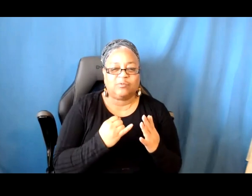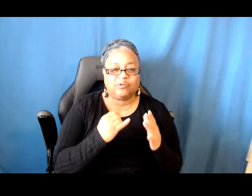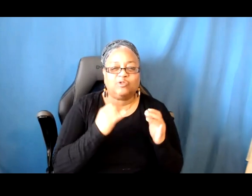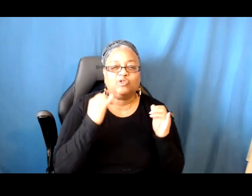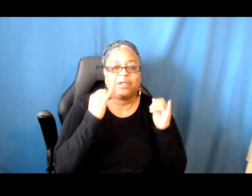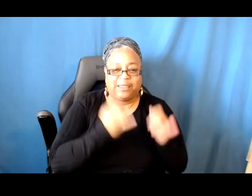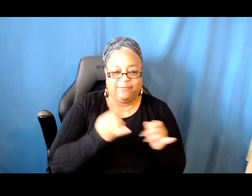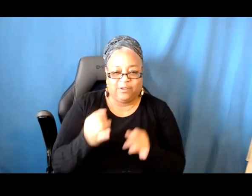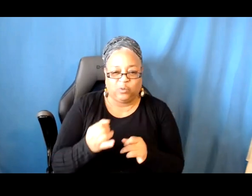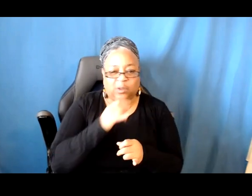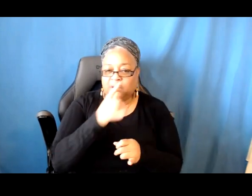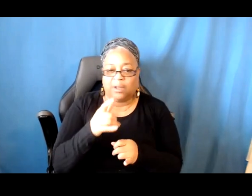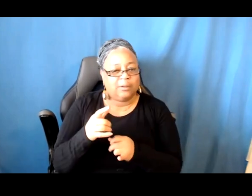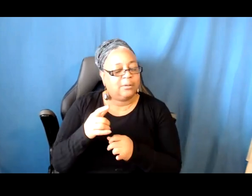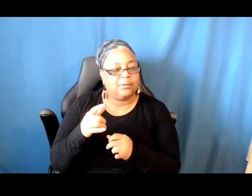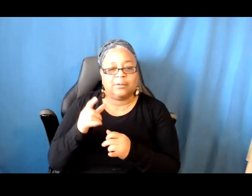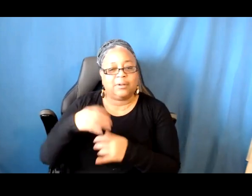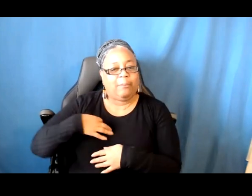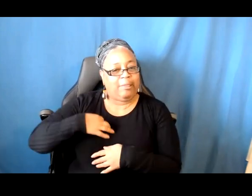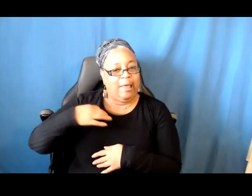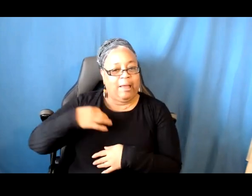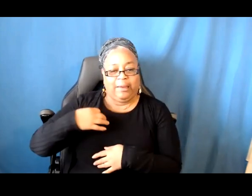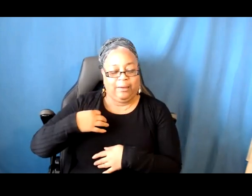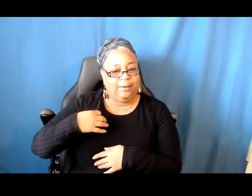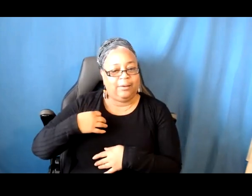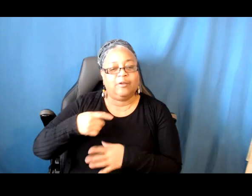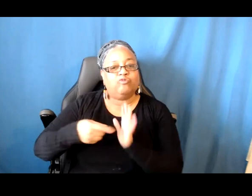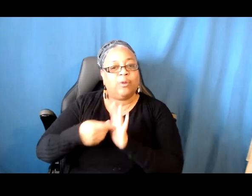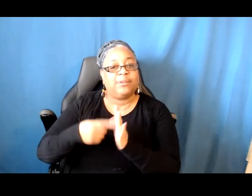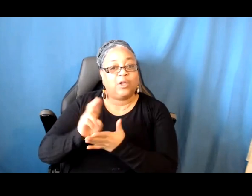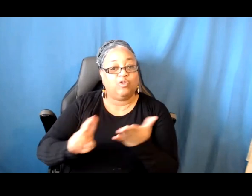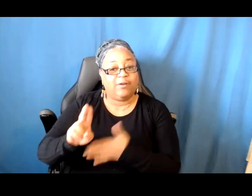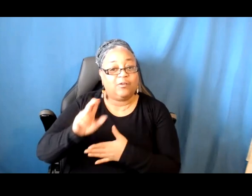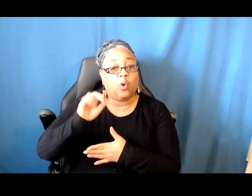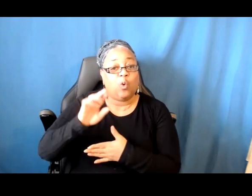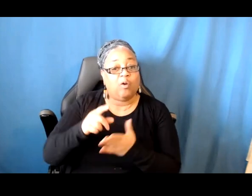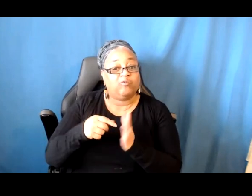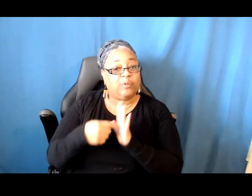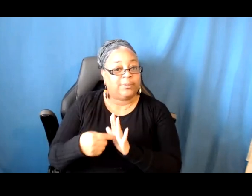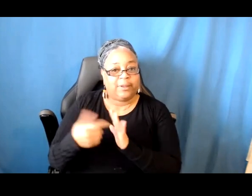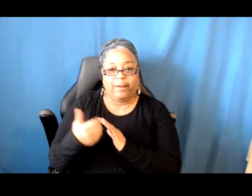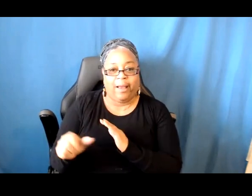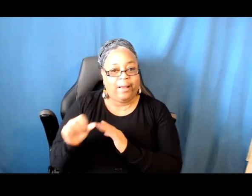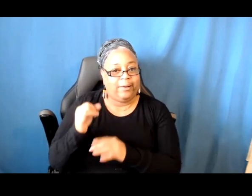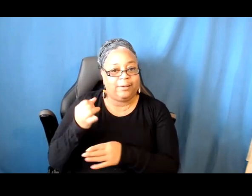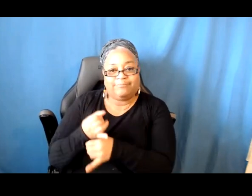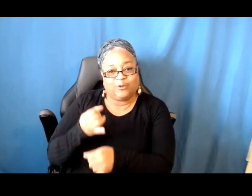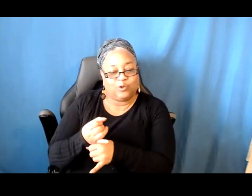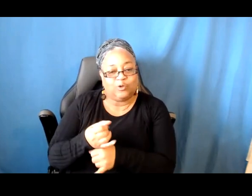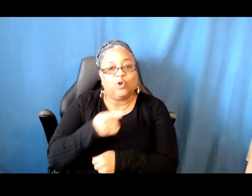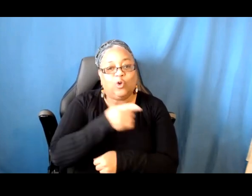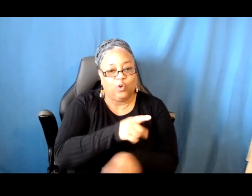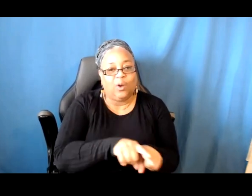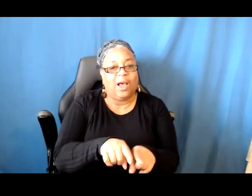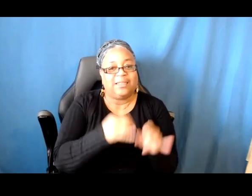behalf of the university, and you should not be applying on behalf of another institution. It's you as an individual artist